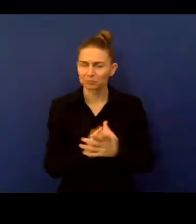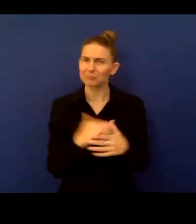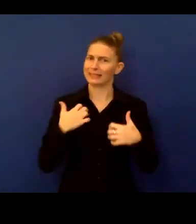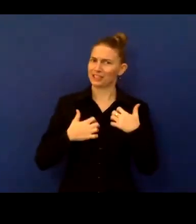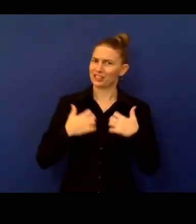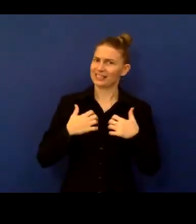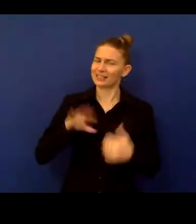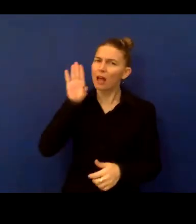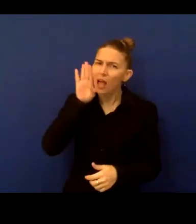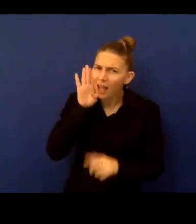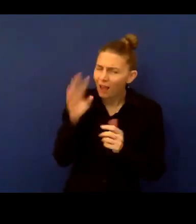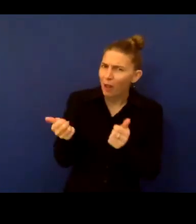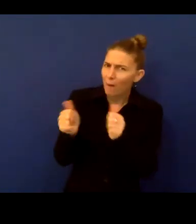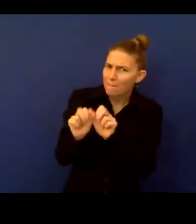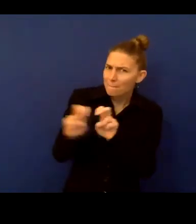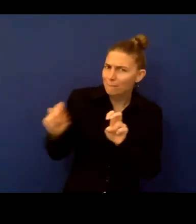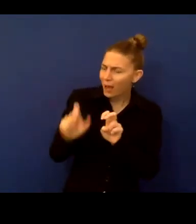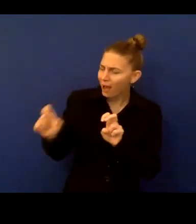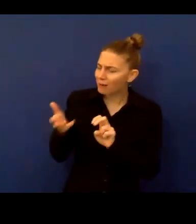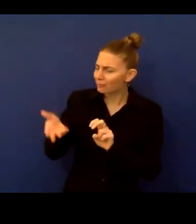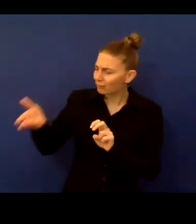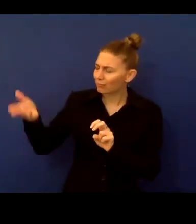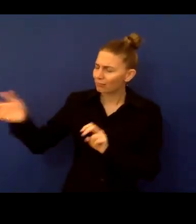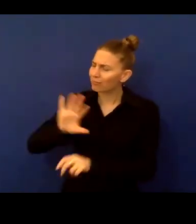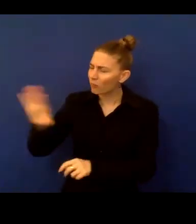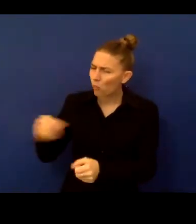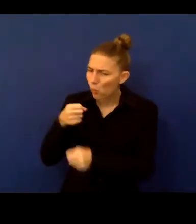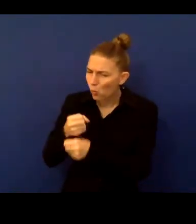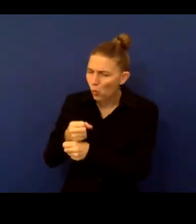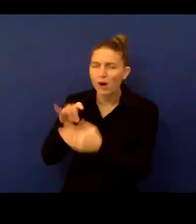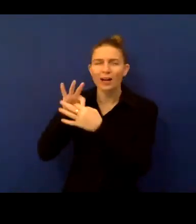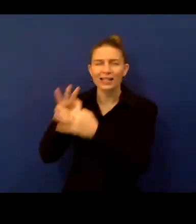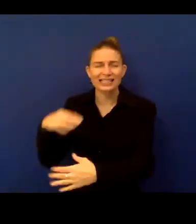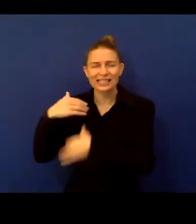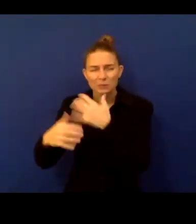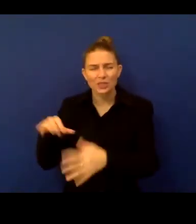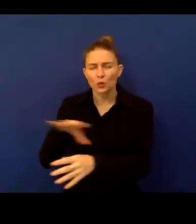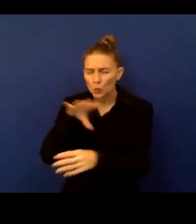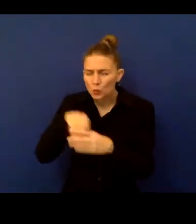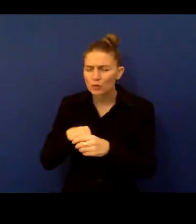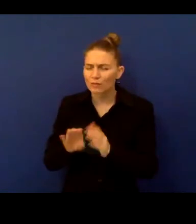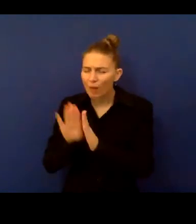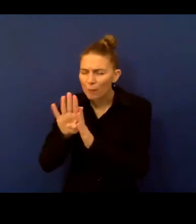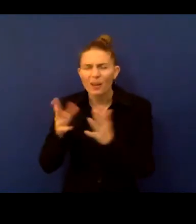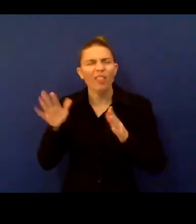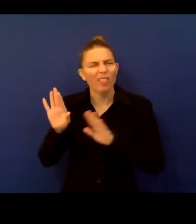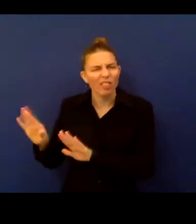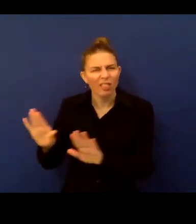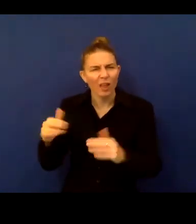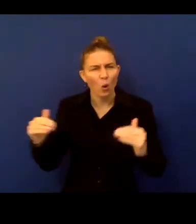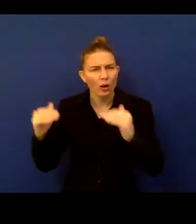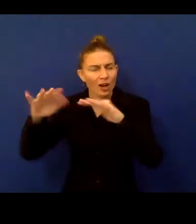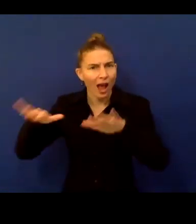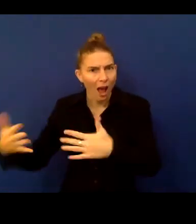insights of my fellow panelists on the work that they are doing on disability inclusive development in their organizations. And I think I particularly